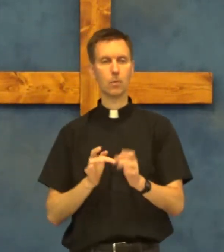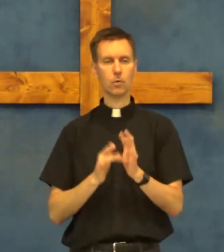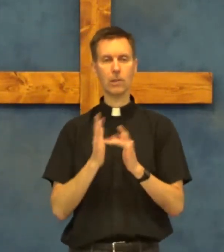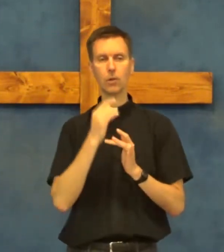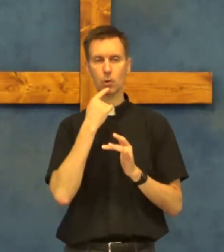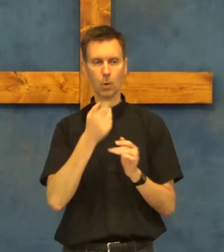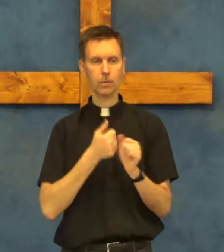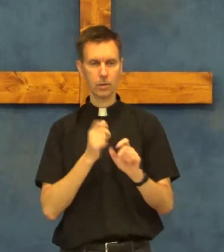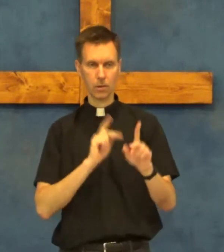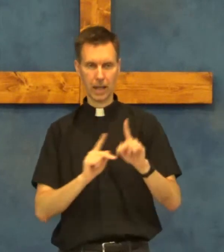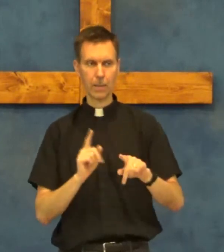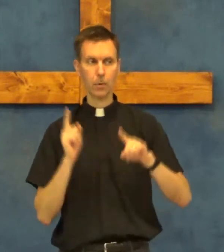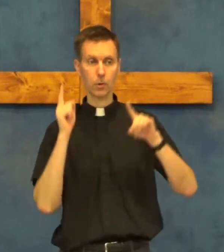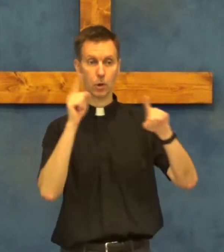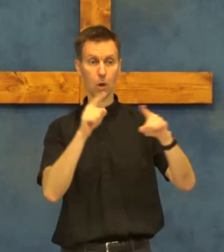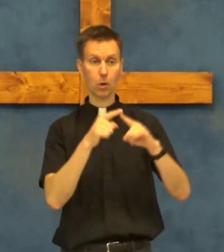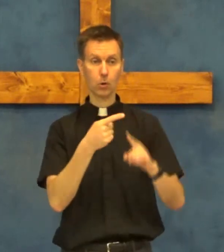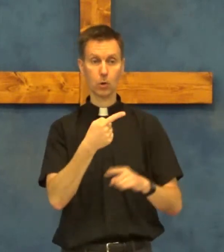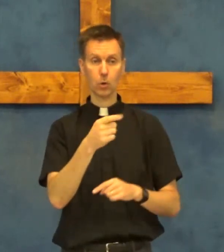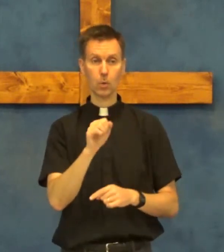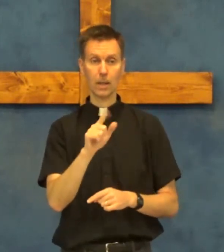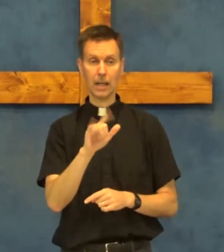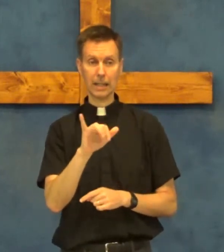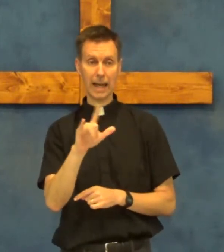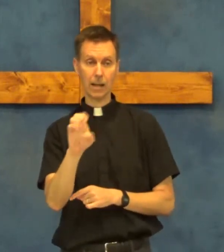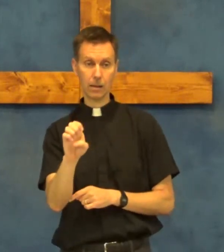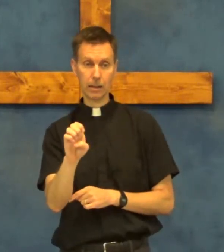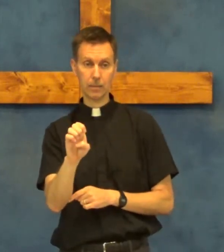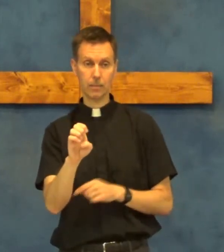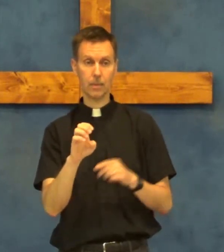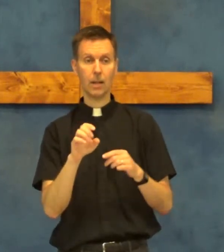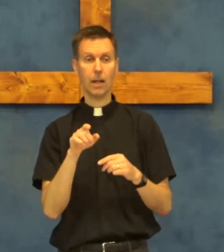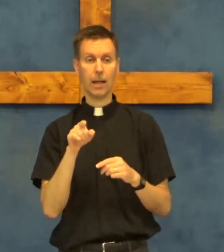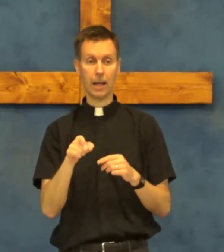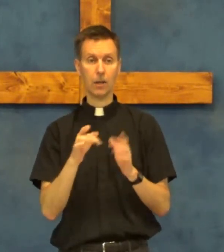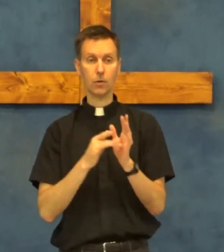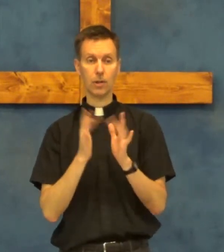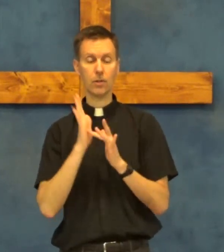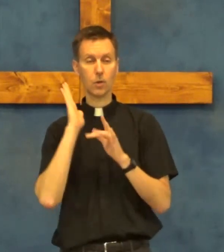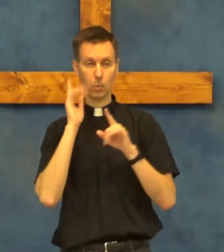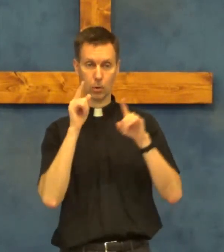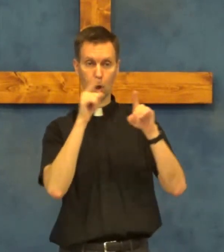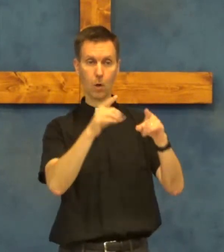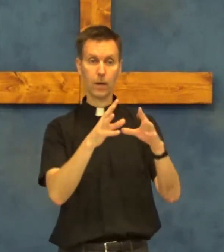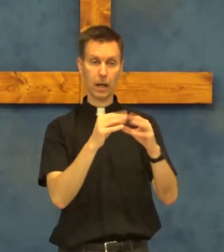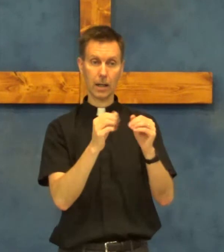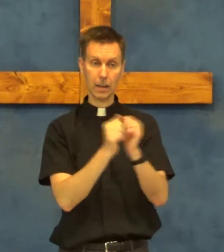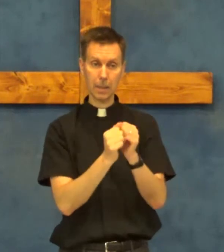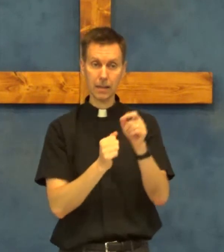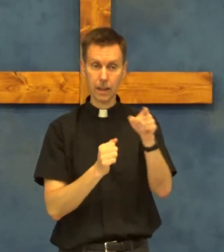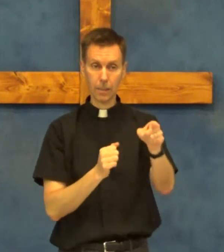jesus told the disciples to go to galilee and jesus will go there and meet them